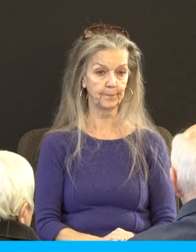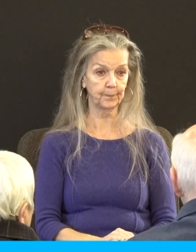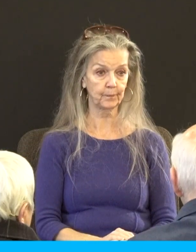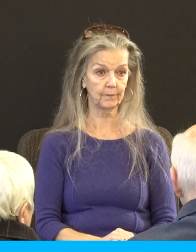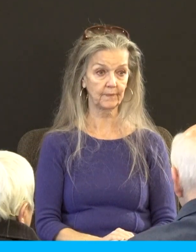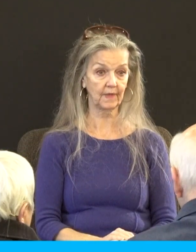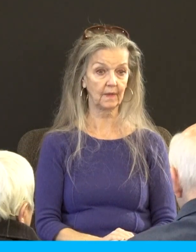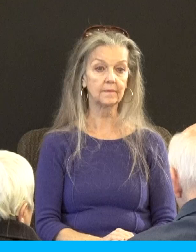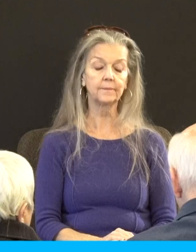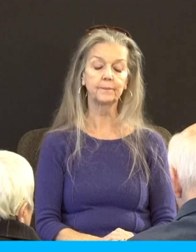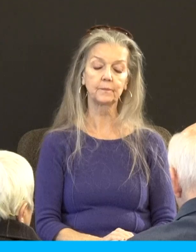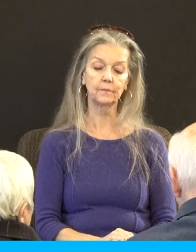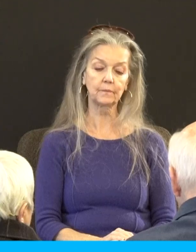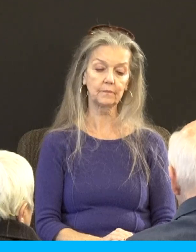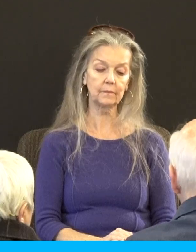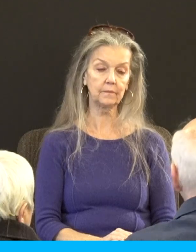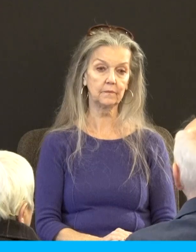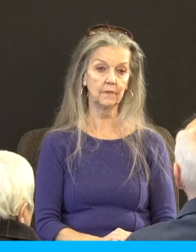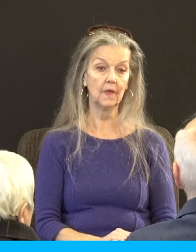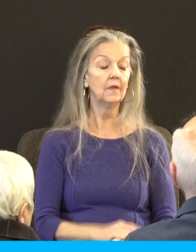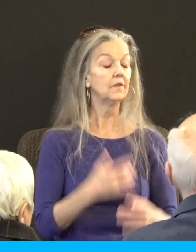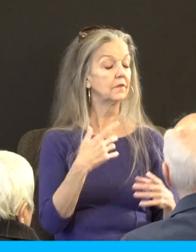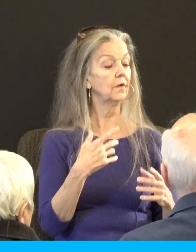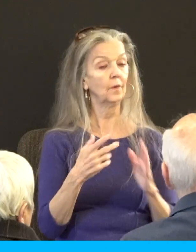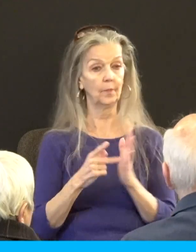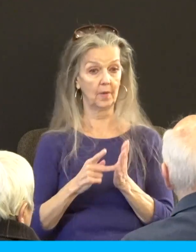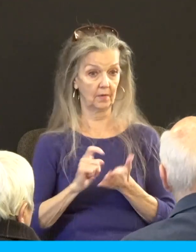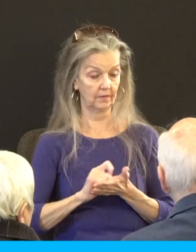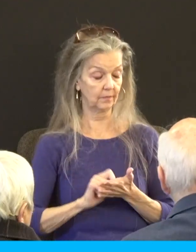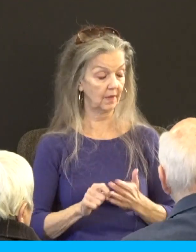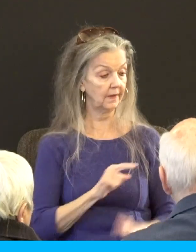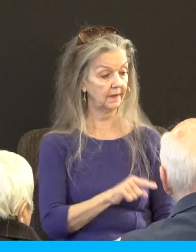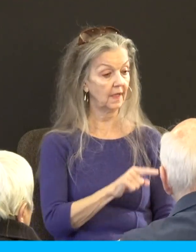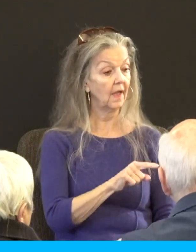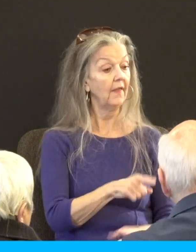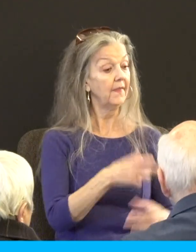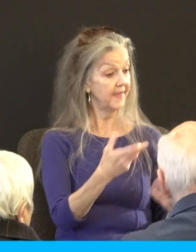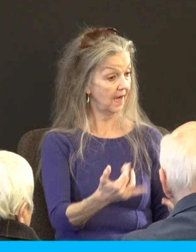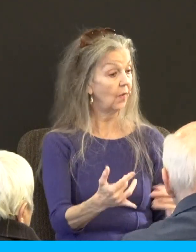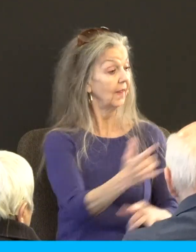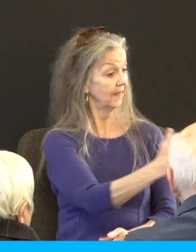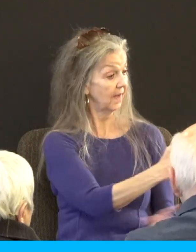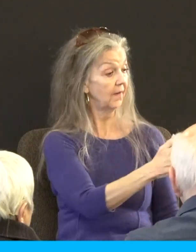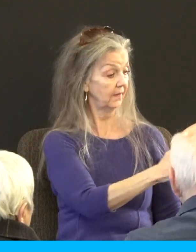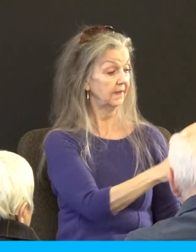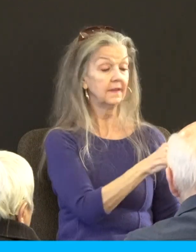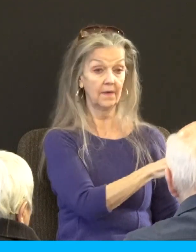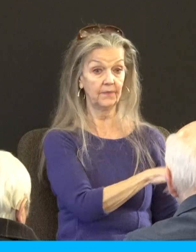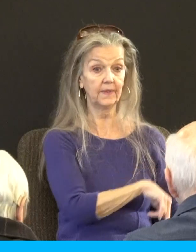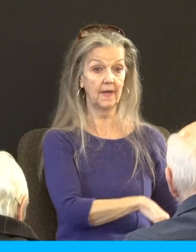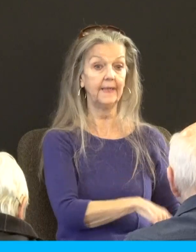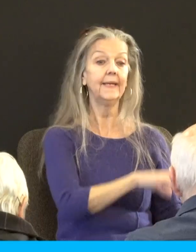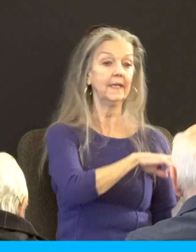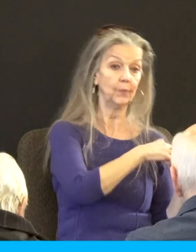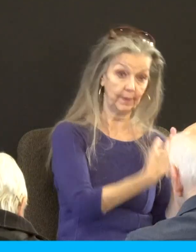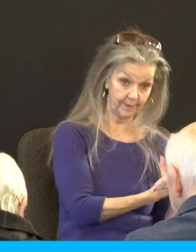so wherefore I beseech you you would confirm your love towards him the guy repented he came back welcome him